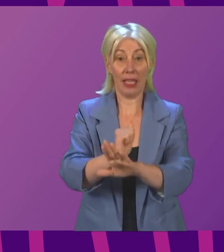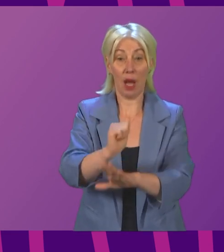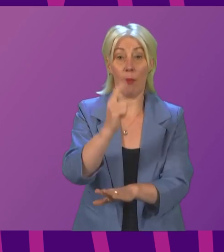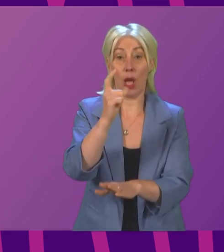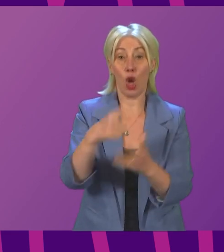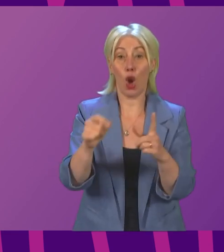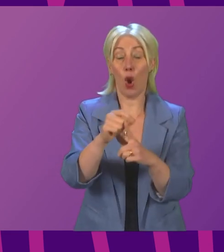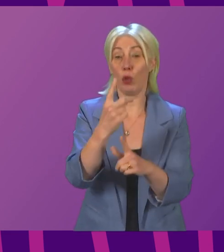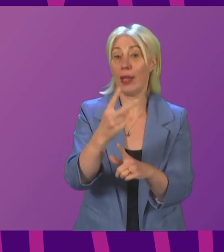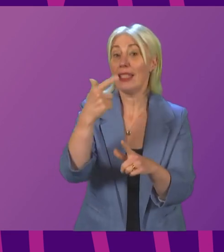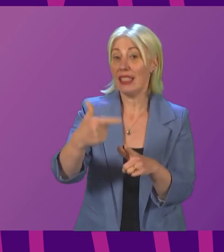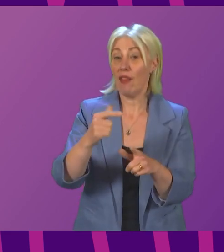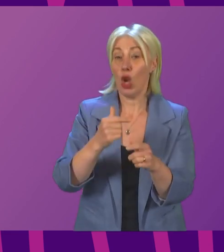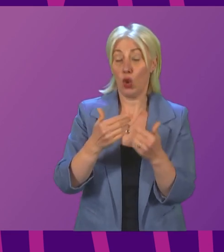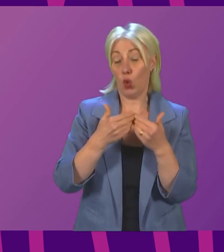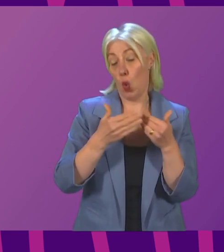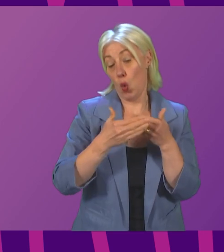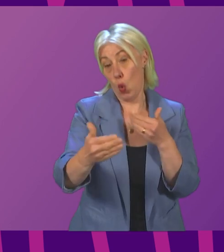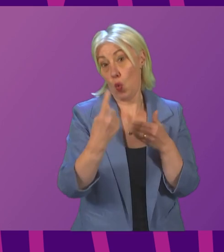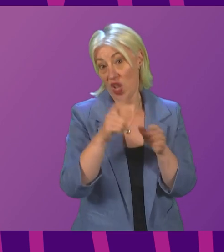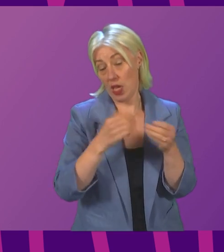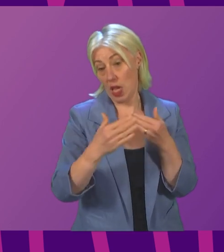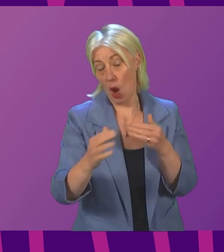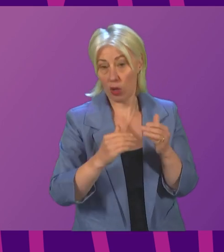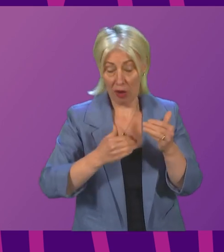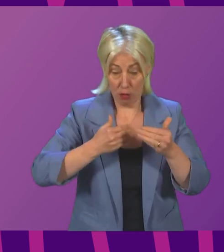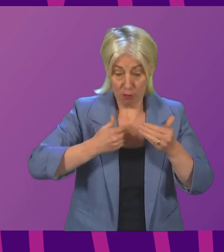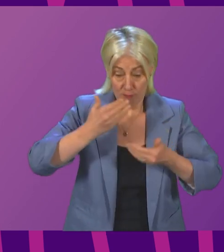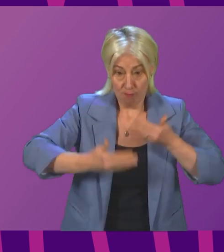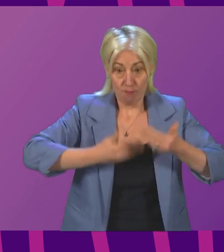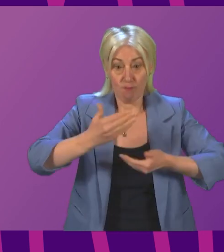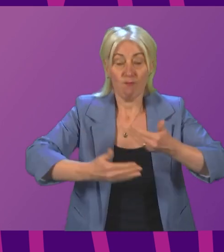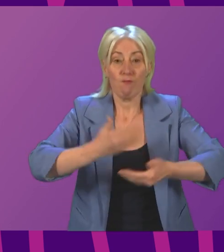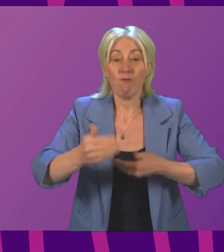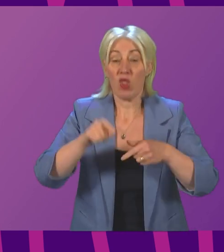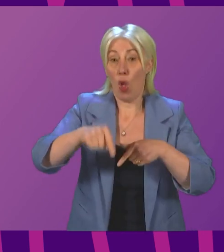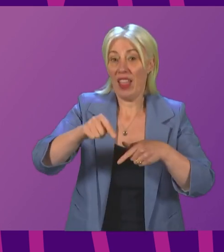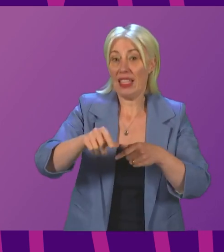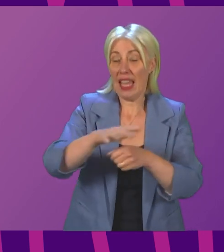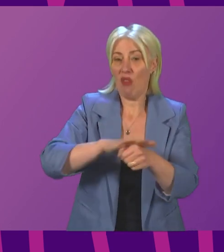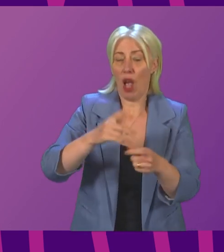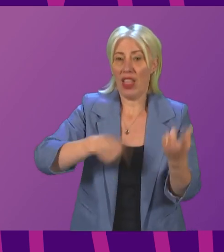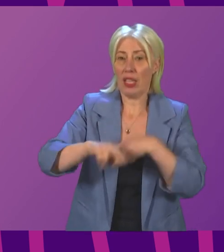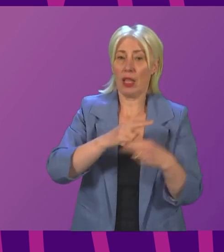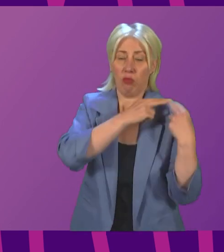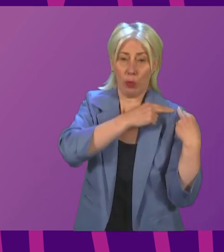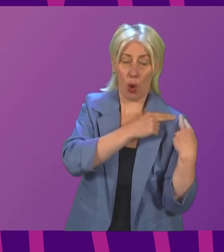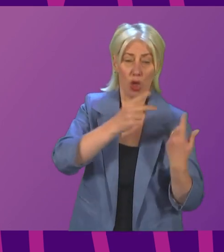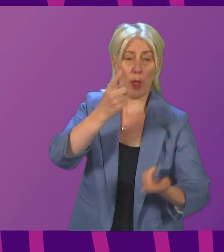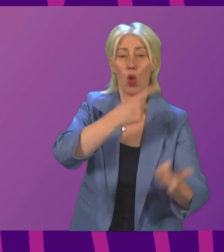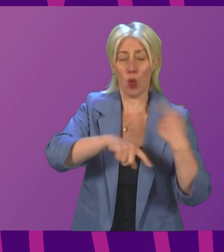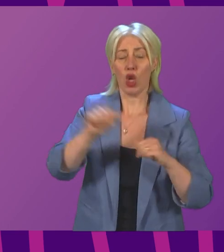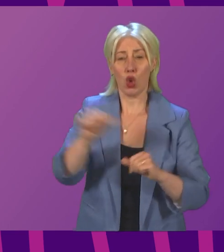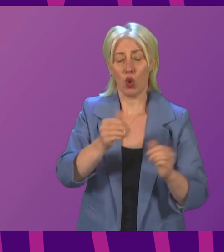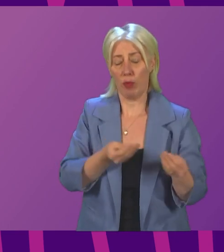will work with others over the next 12 months to really build a head of steam around this, because it is an obligation we owe to those countries dealing